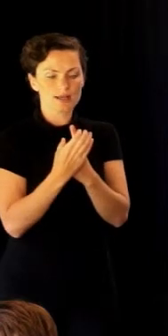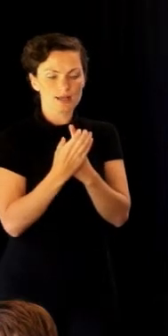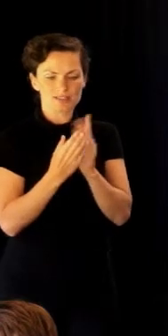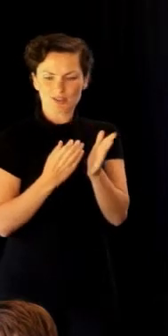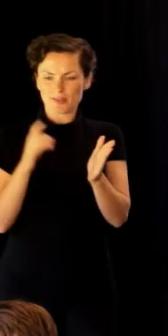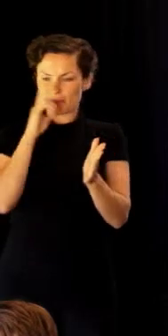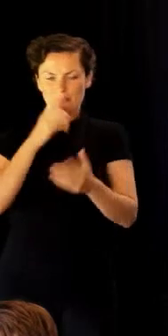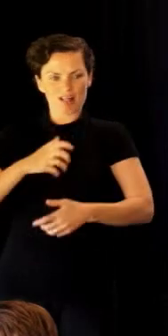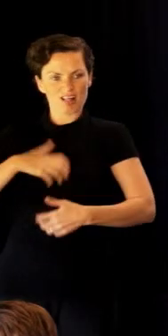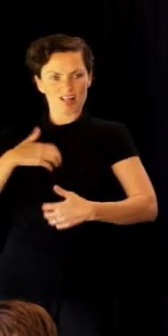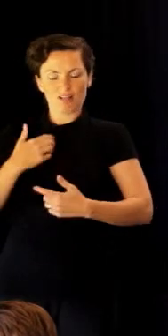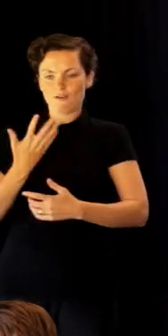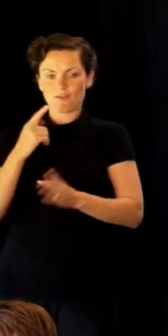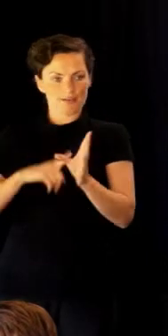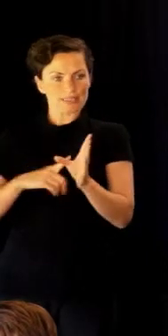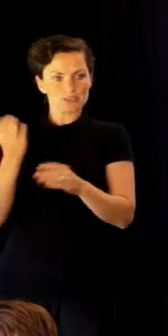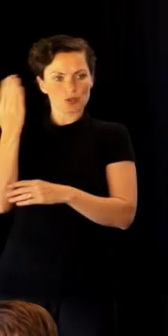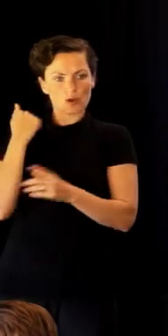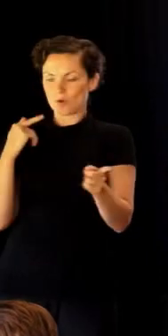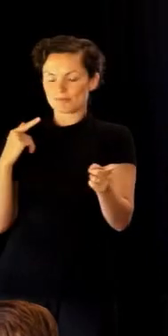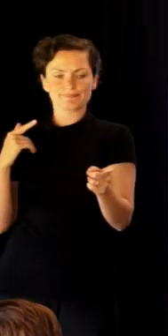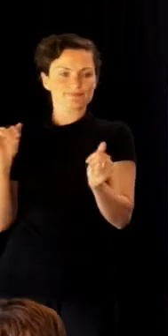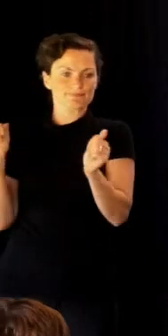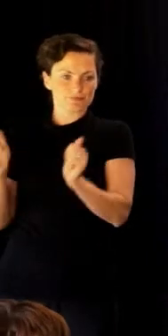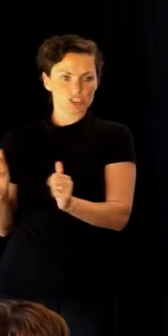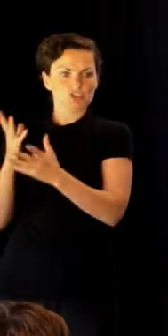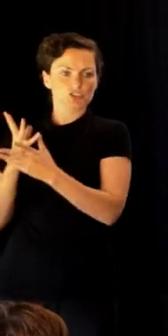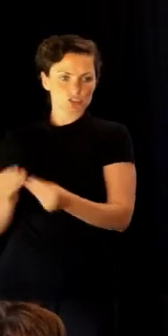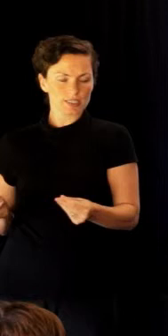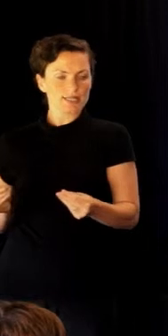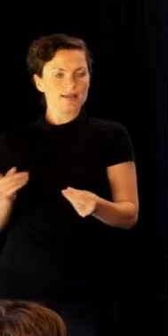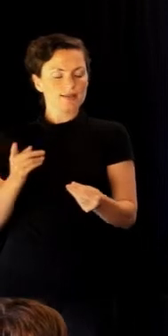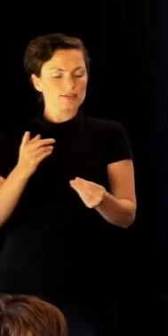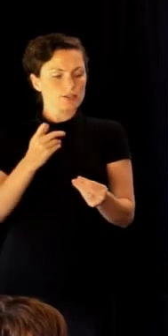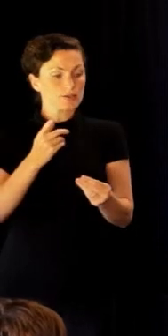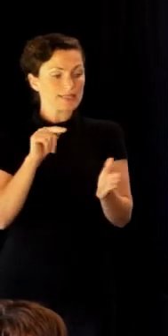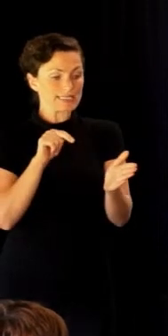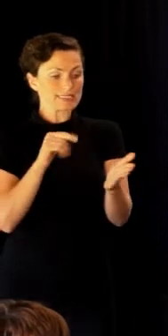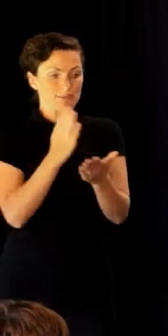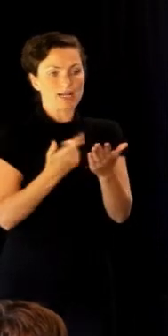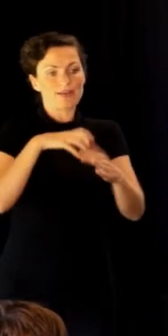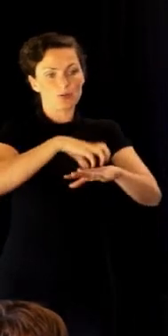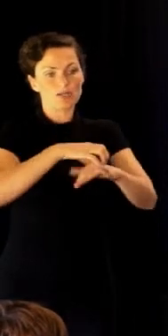we got five years ago are now completely silent, and it is just an accepted part of our organisation.